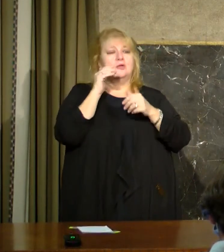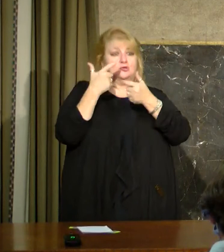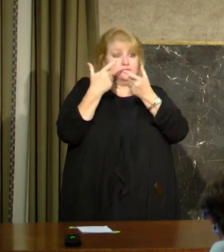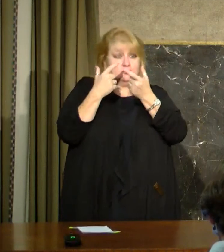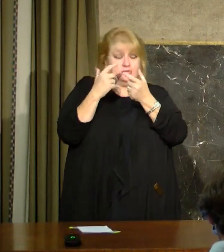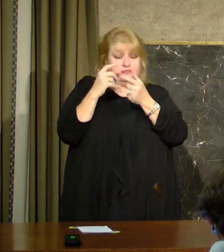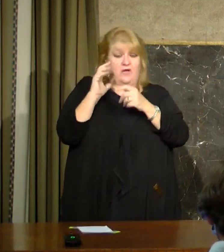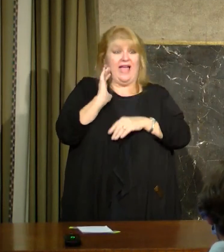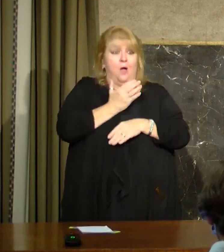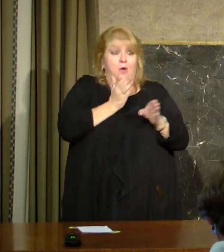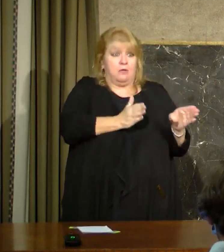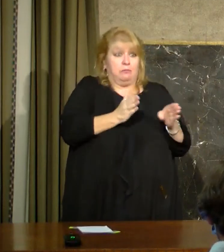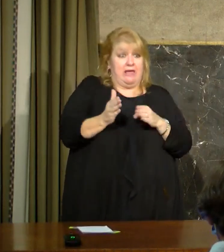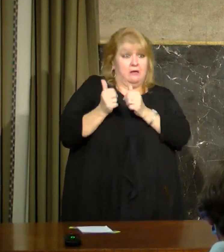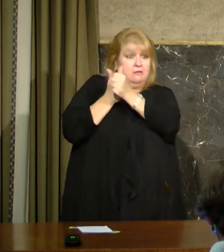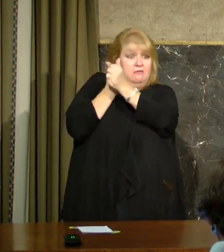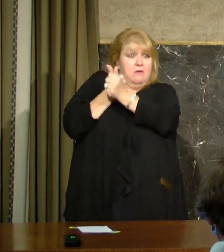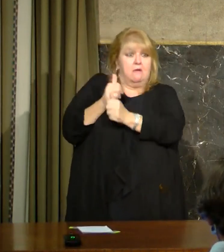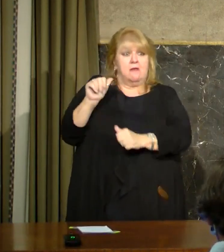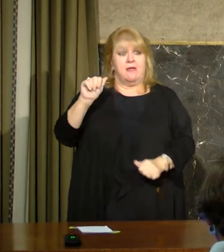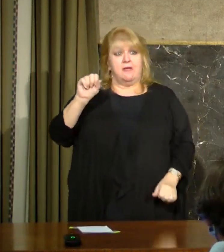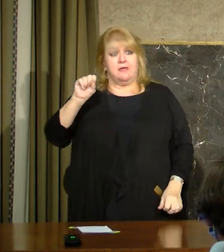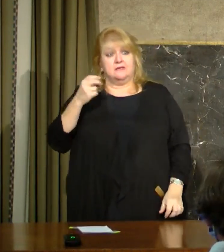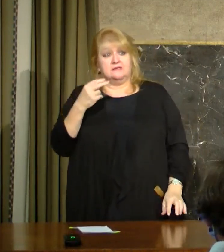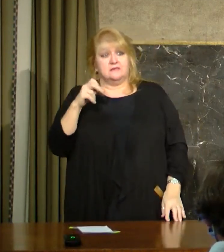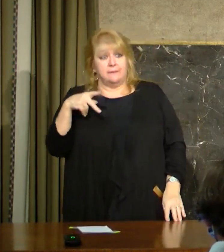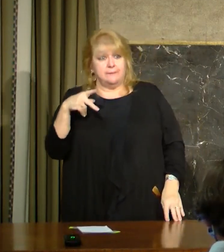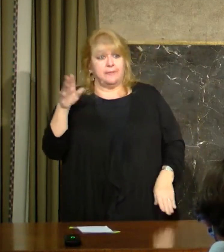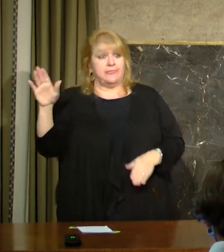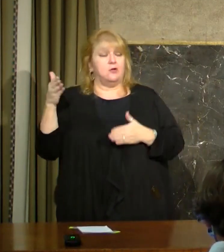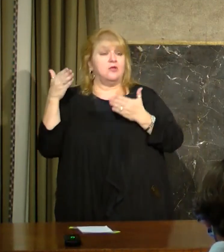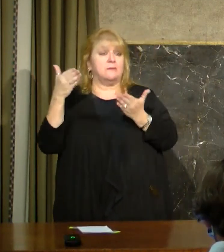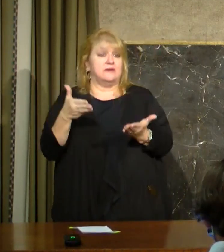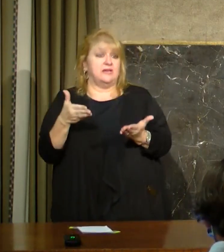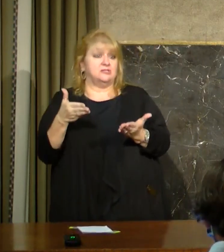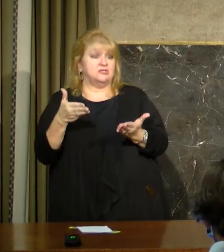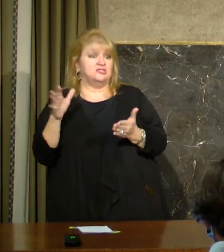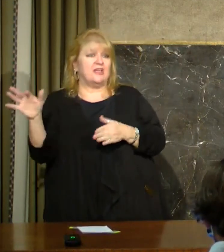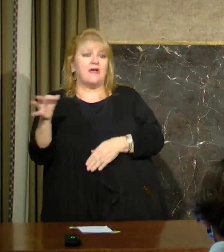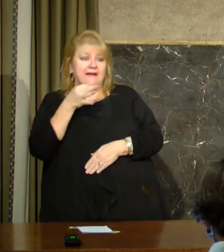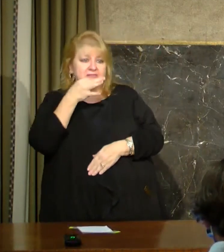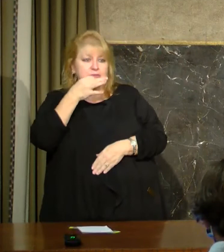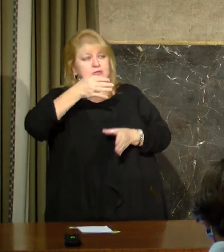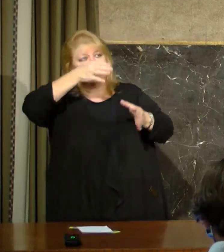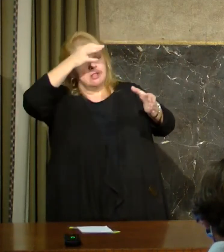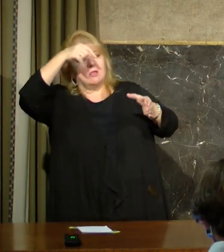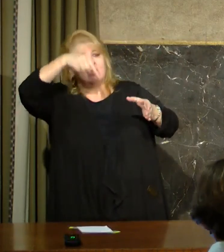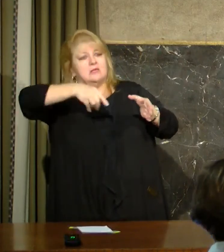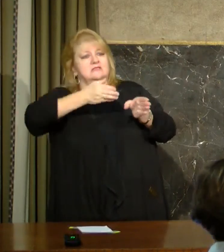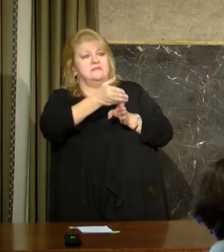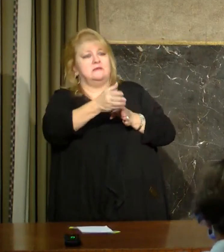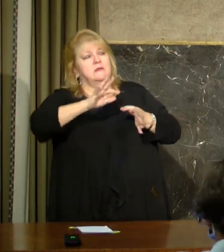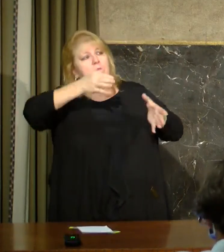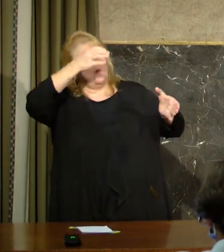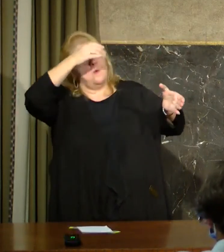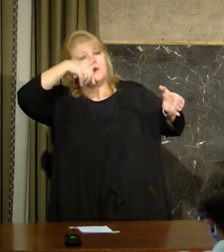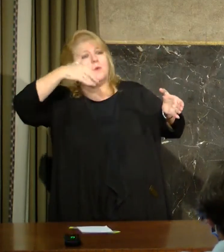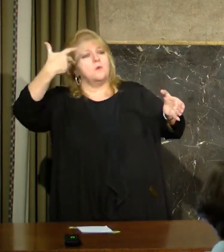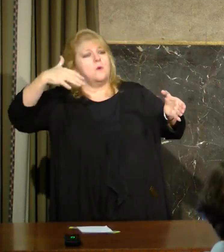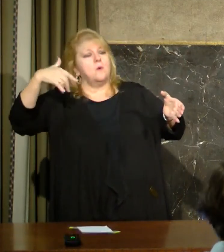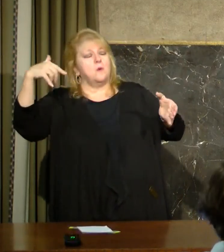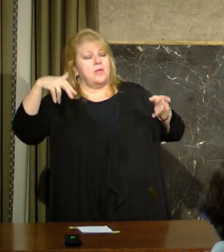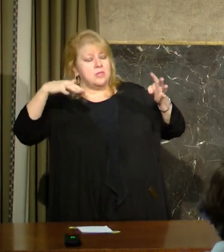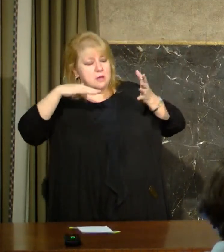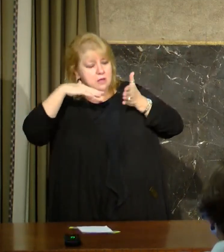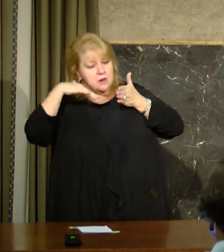we know that those are experts in the field. They're looking at this disease, these vaccines, the current situation across